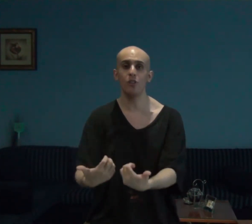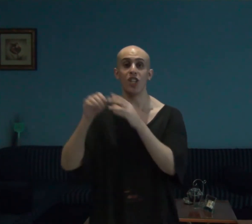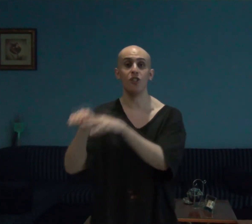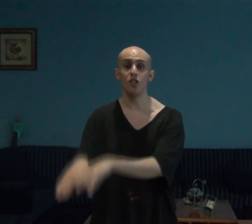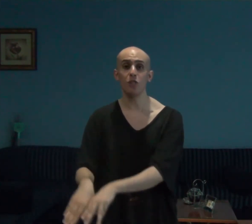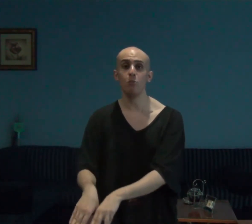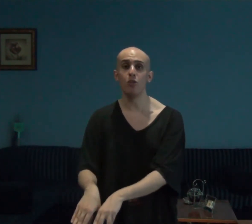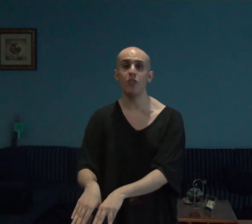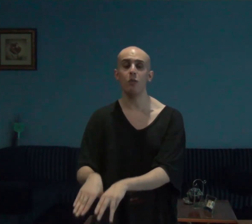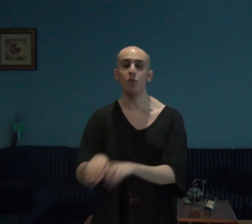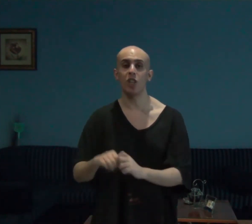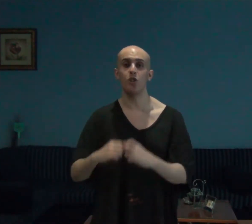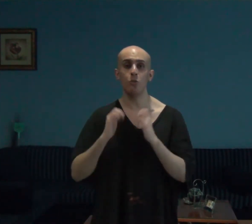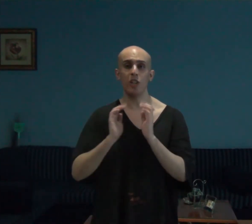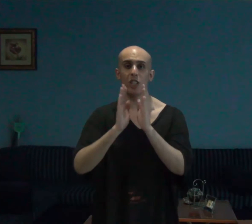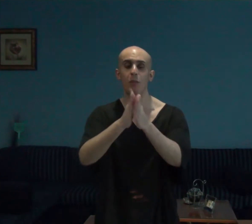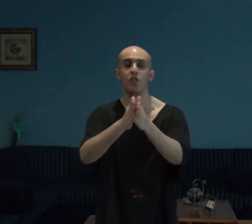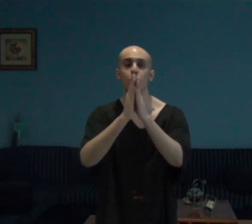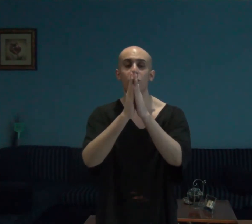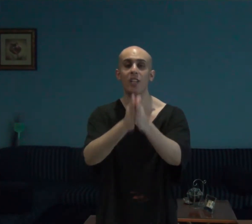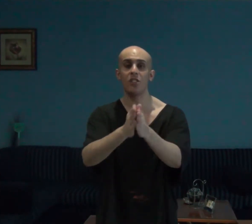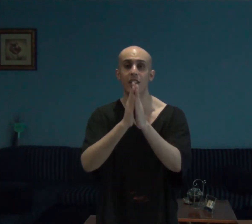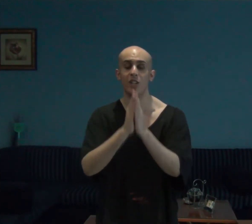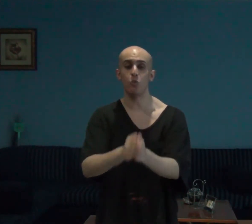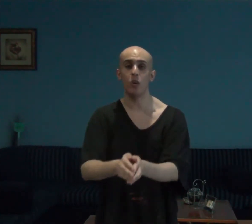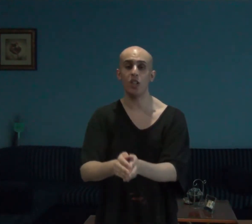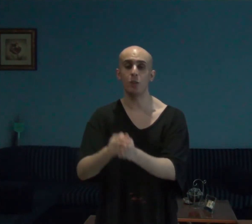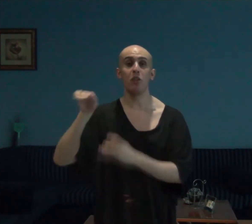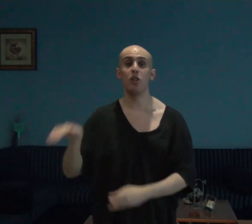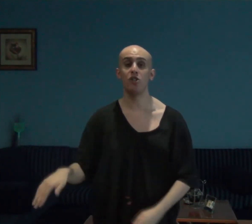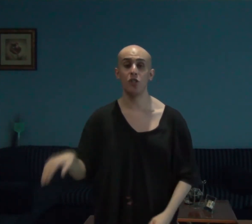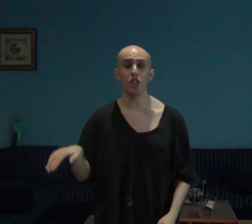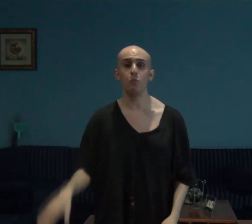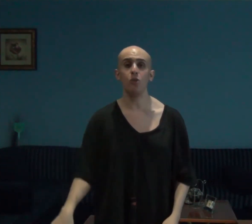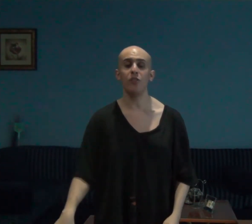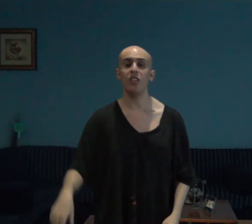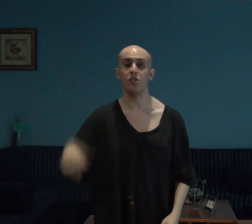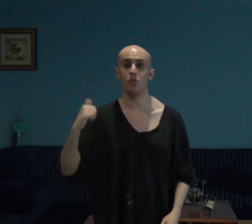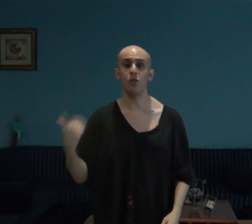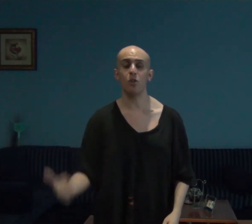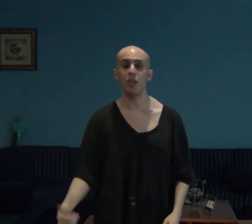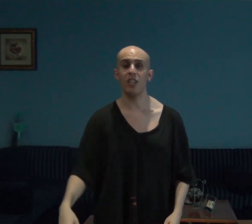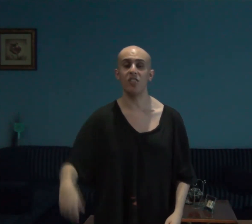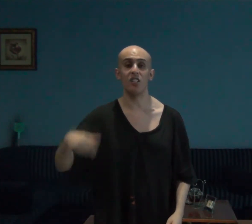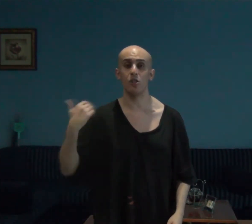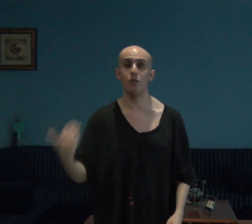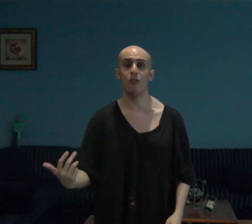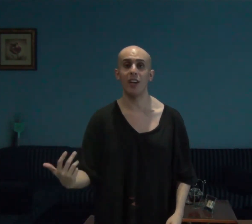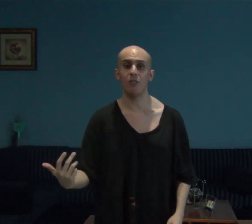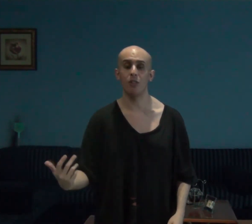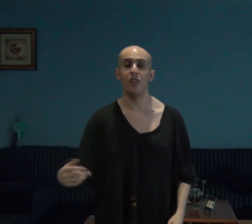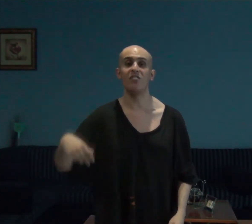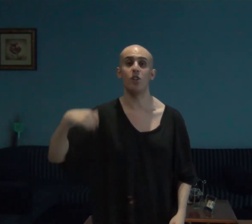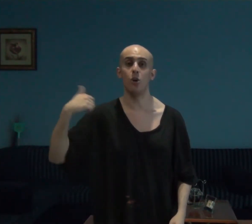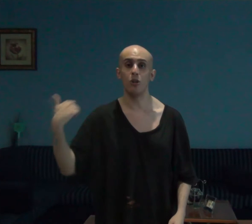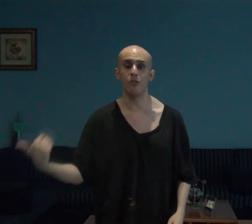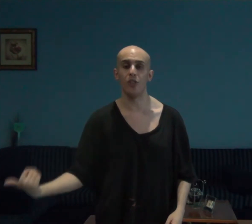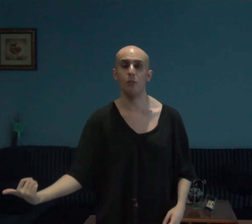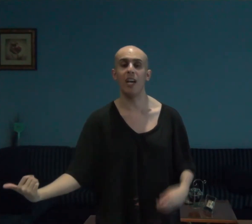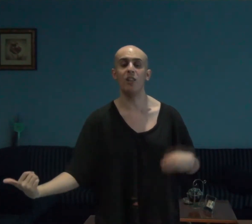in this movie which i do recommend you guys and gals watch because this movie is so great and so effective as a horror film and